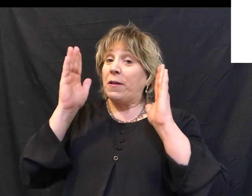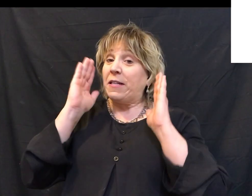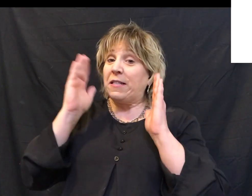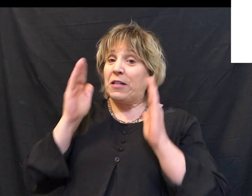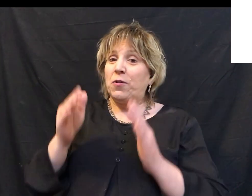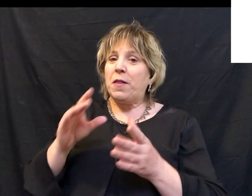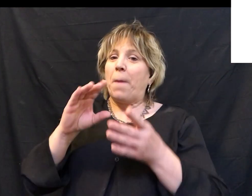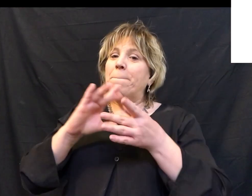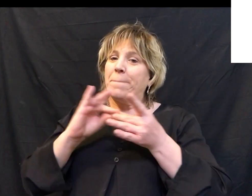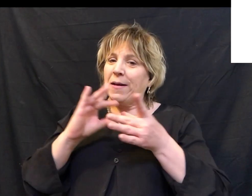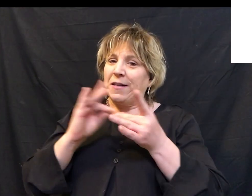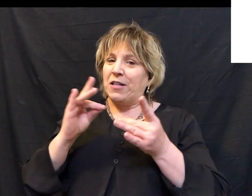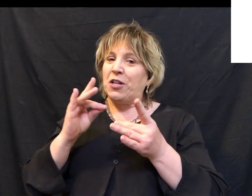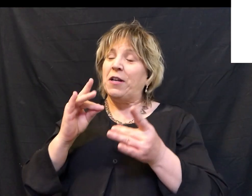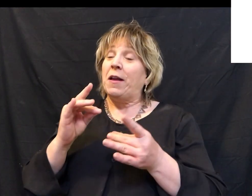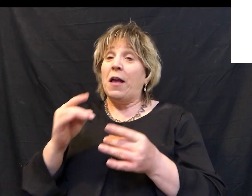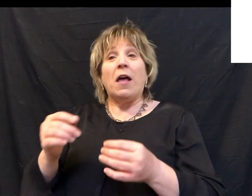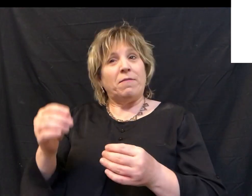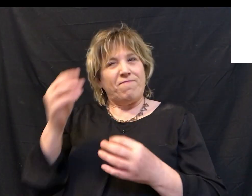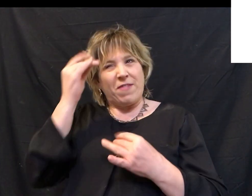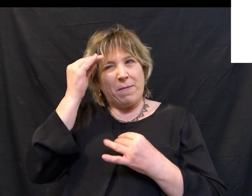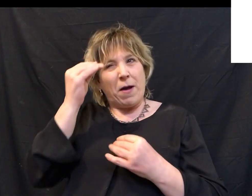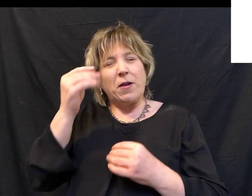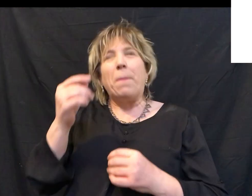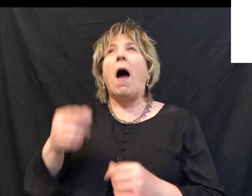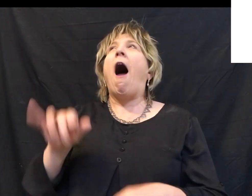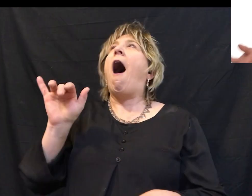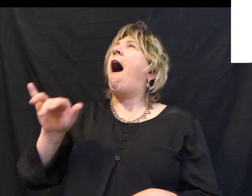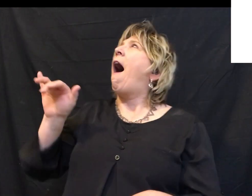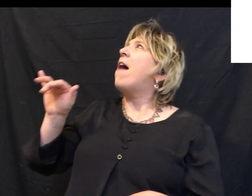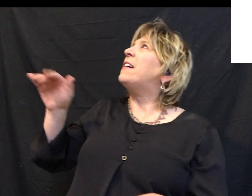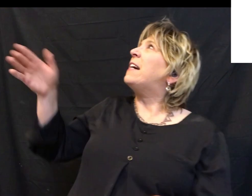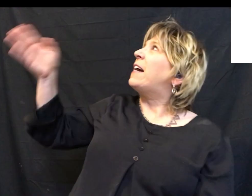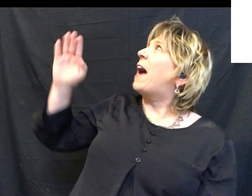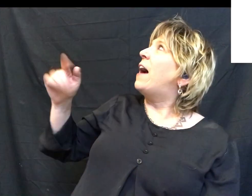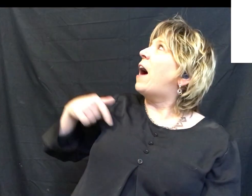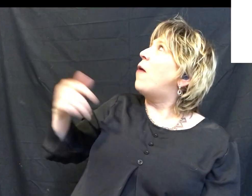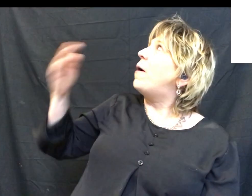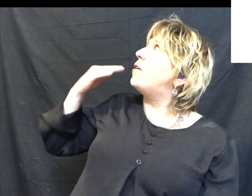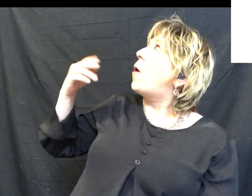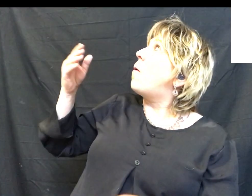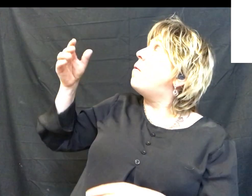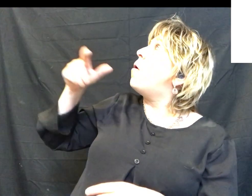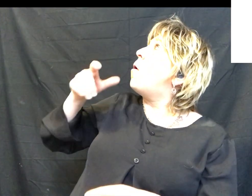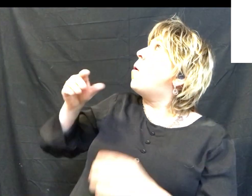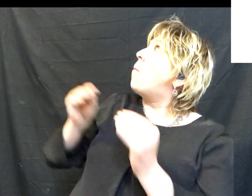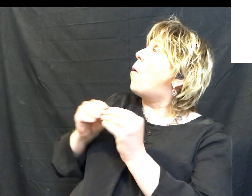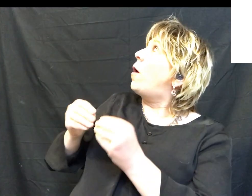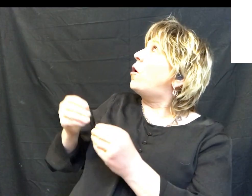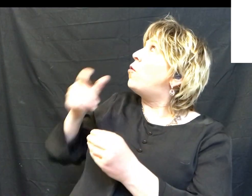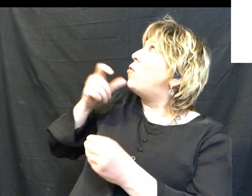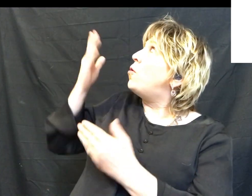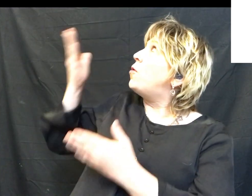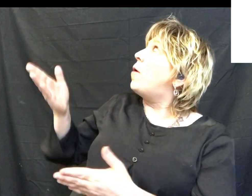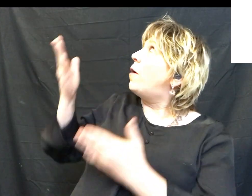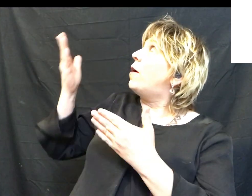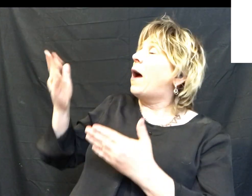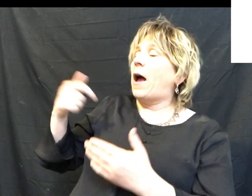your heart, prompt your mind, and you go, Hey, God, I'm learning more about who you are, who in my life needs to know you. Welcome